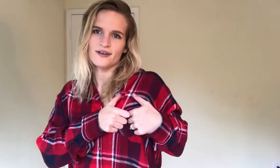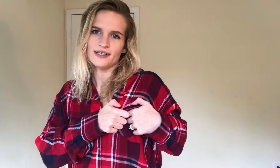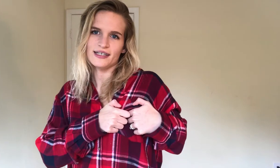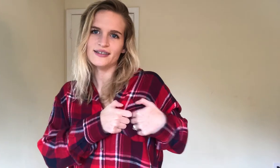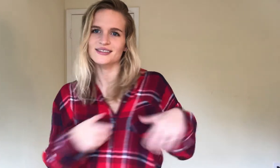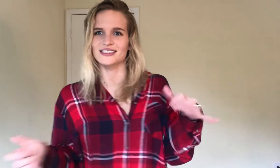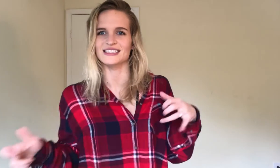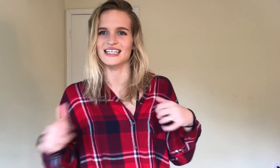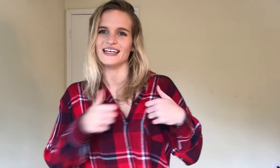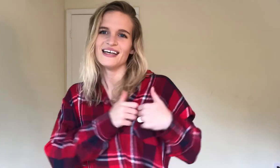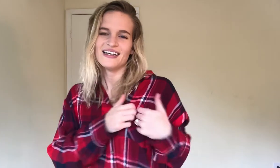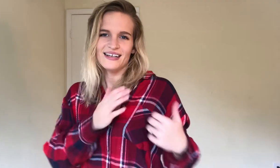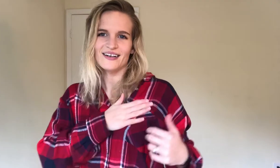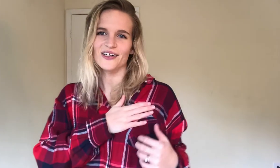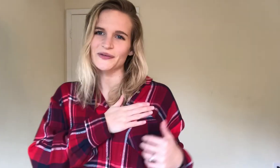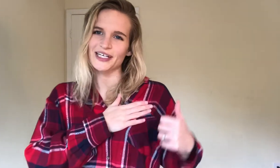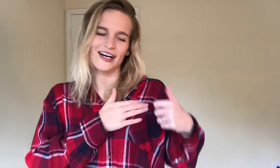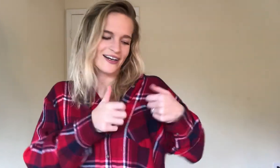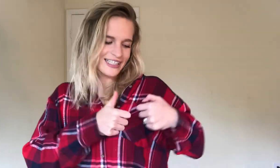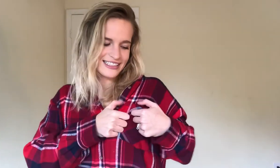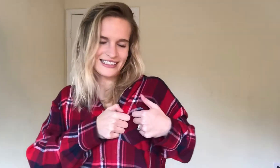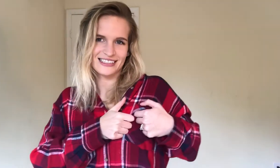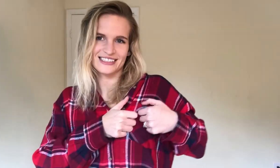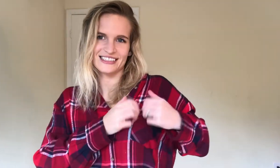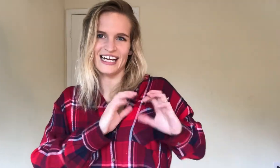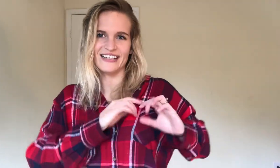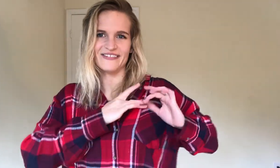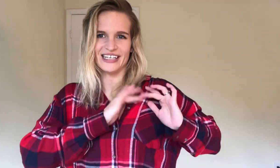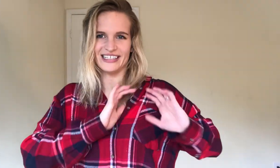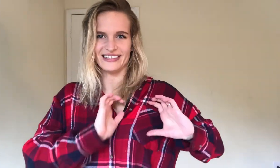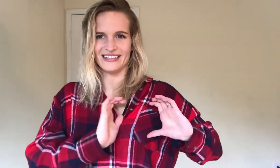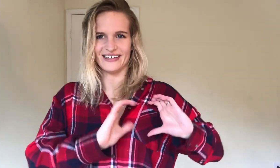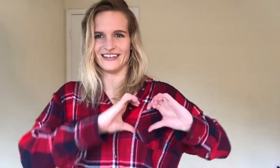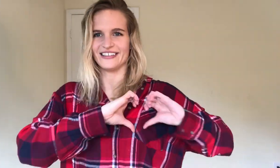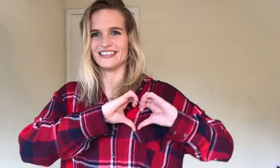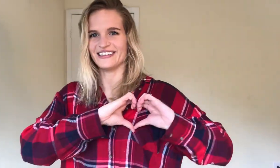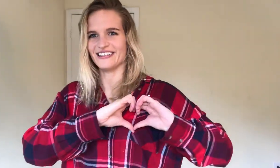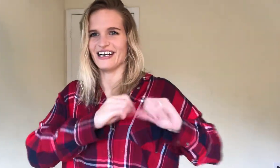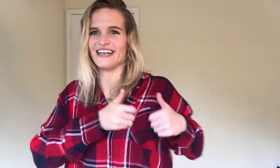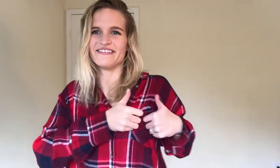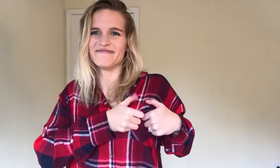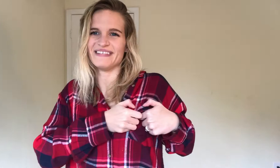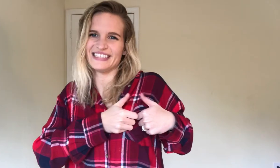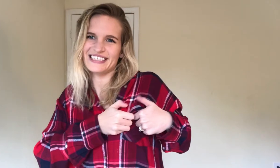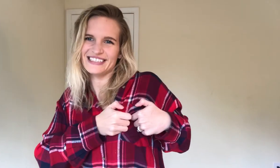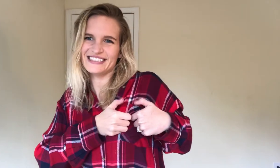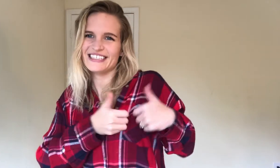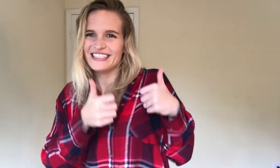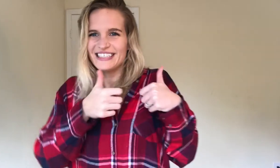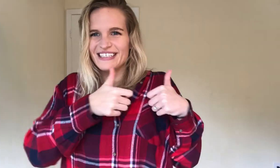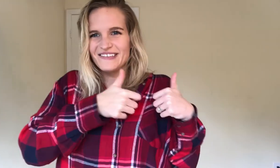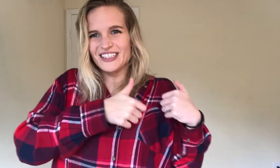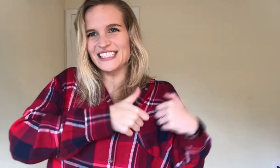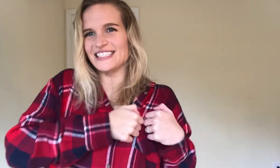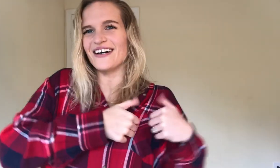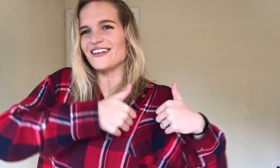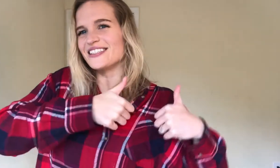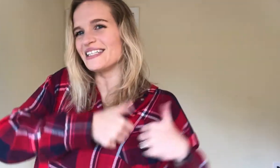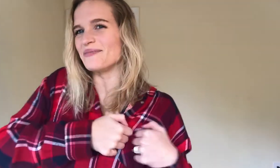darling, this is like, you're going to where your heart is, and it's kind of like, a heart, kind of, and you just, I mean, it's like, darling, or